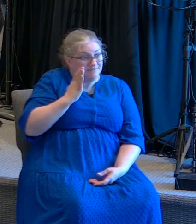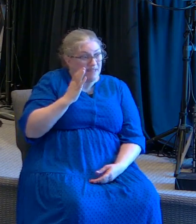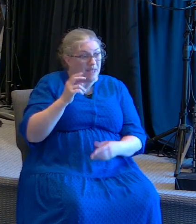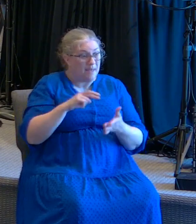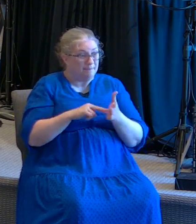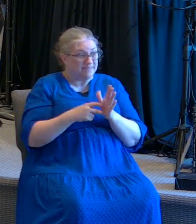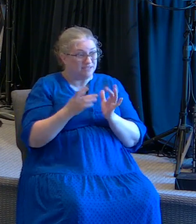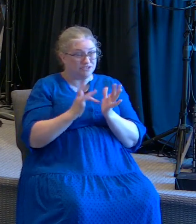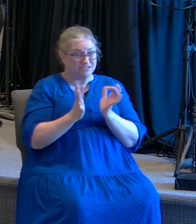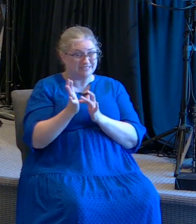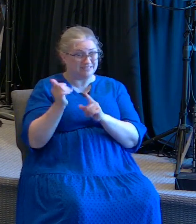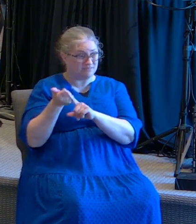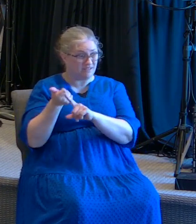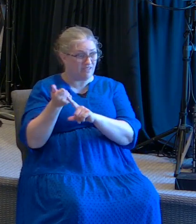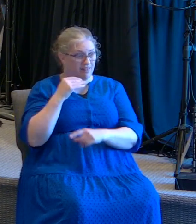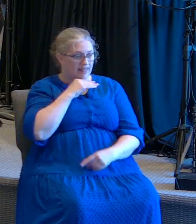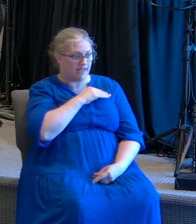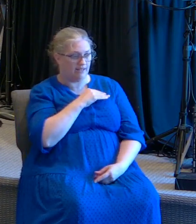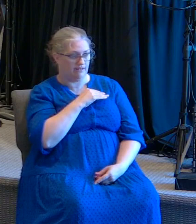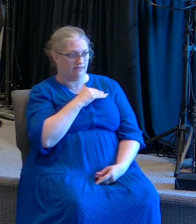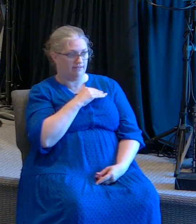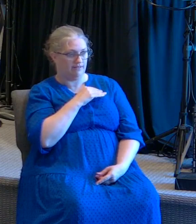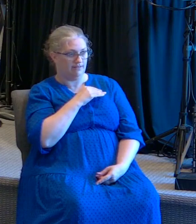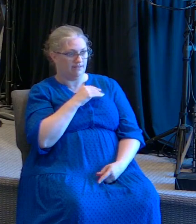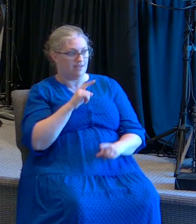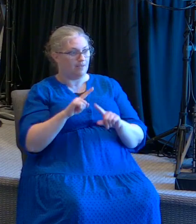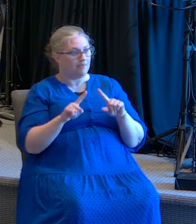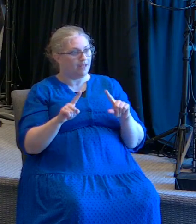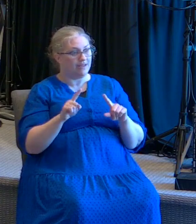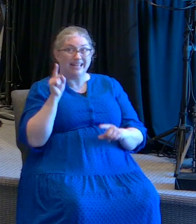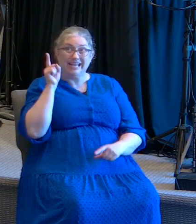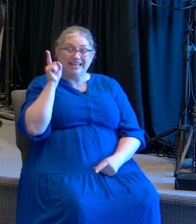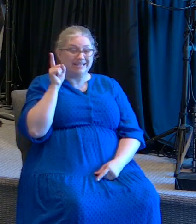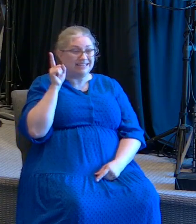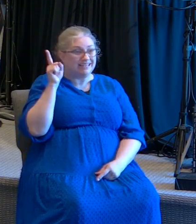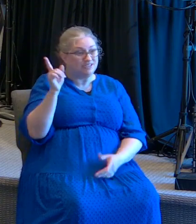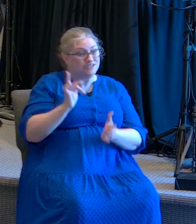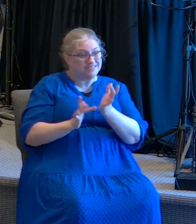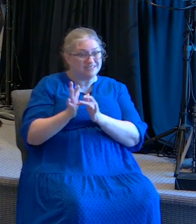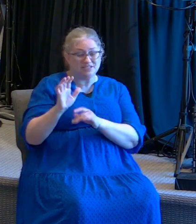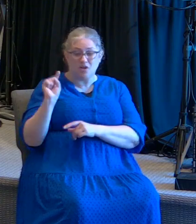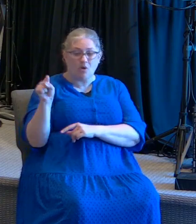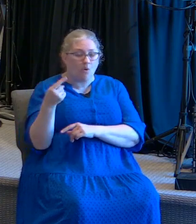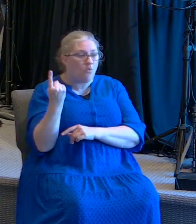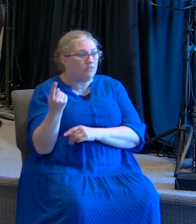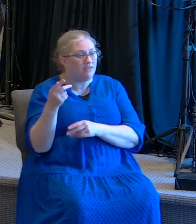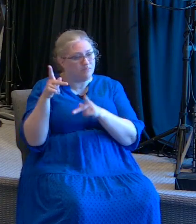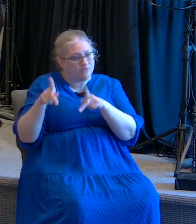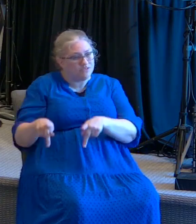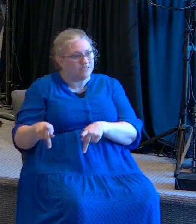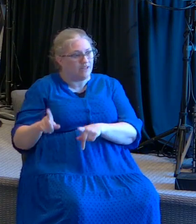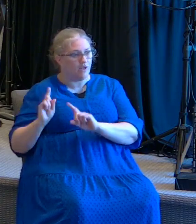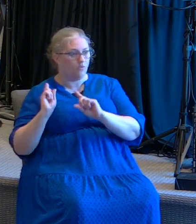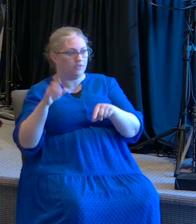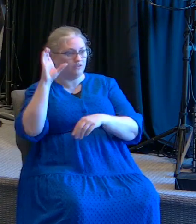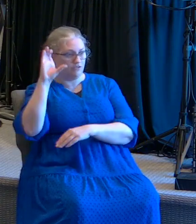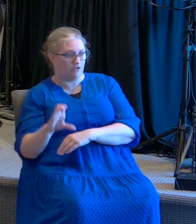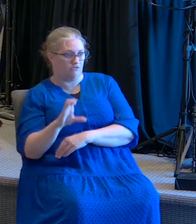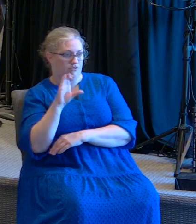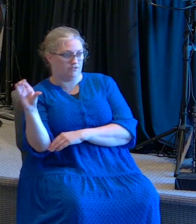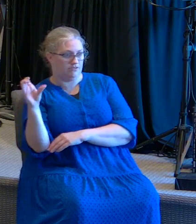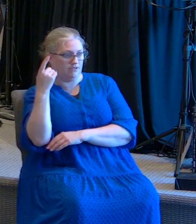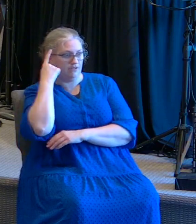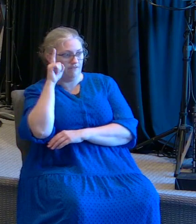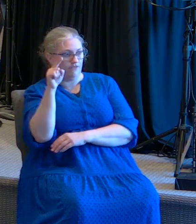es Dios, estaba mintiendo. And he's the only one that went to the cross for you and me. Y él fue el único que fue la cruz del